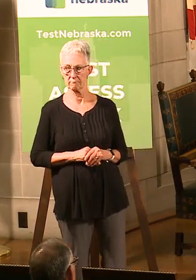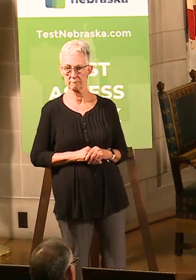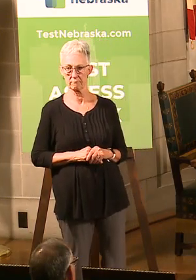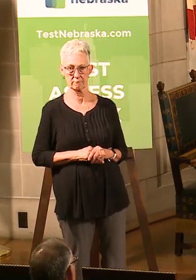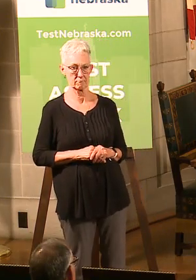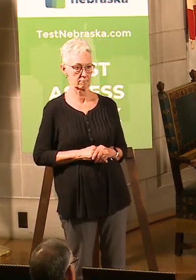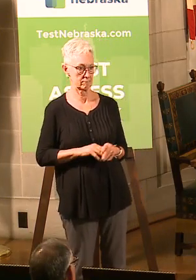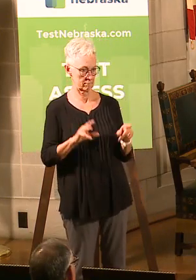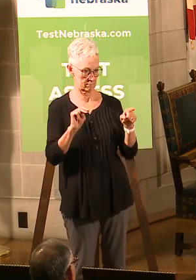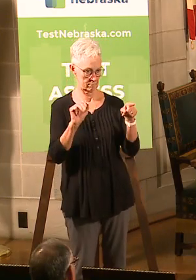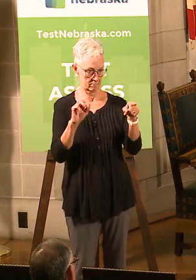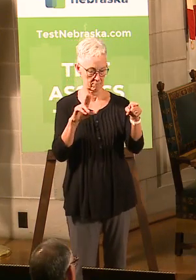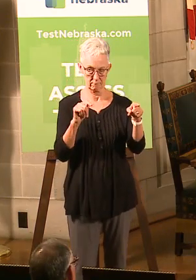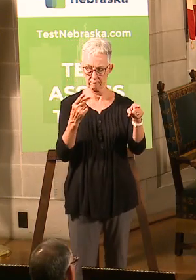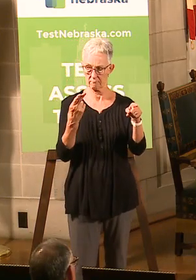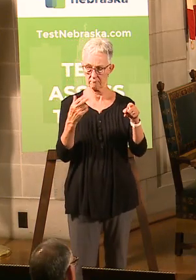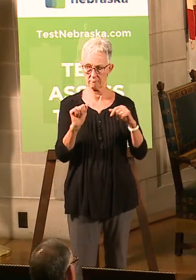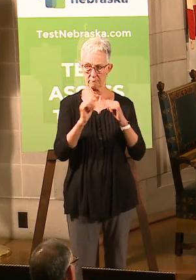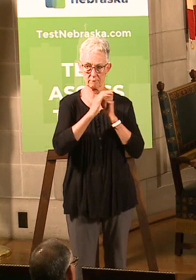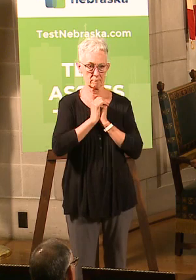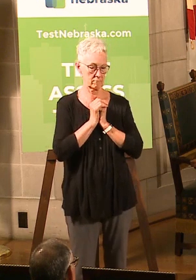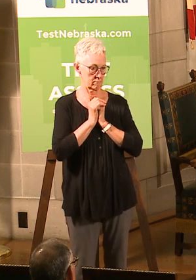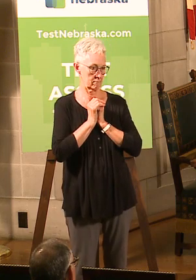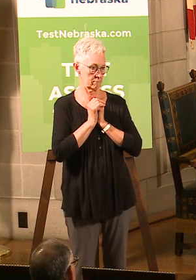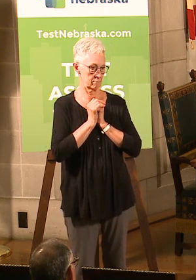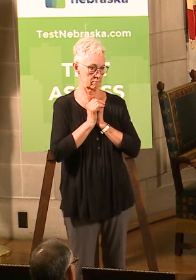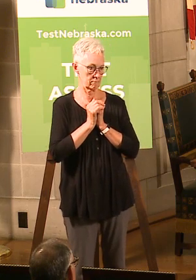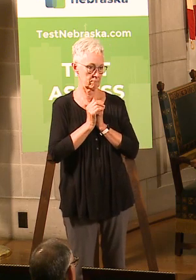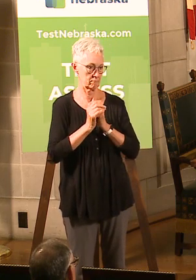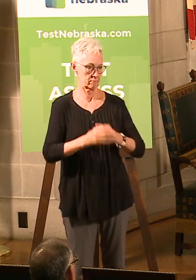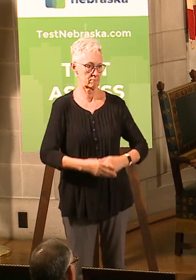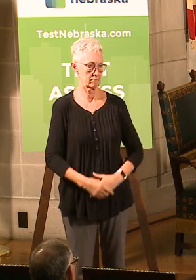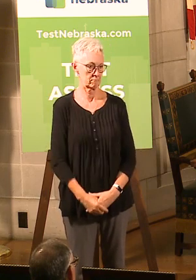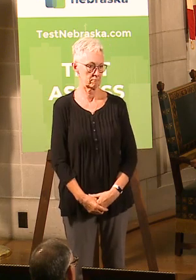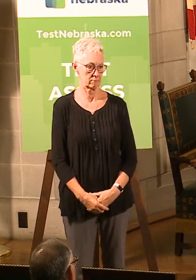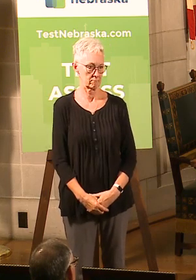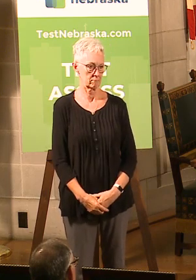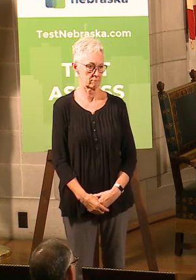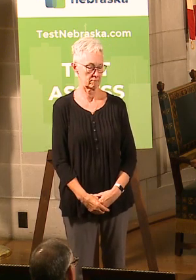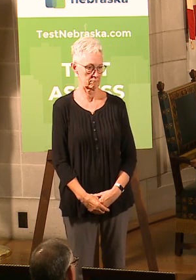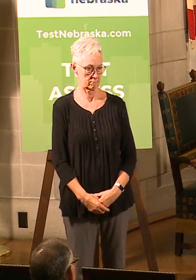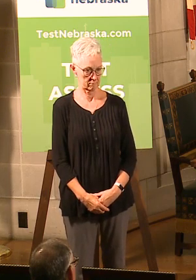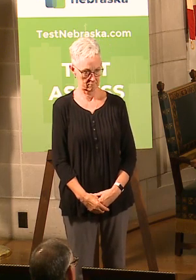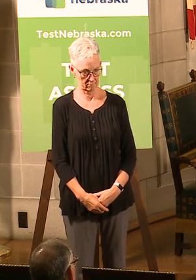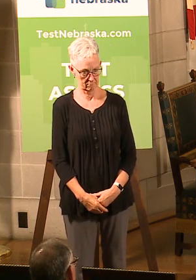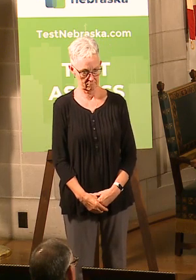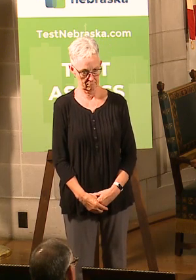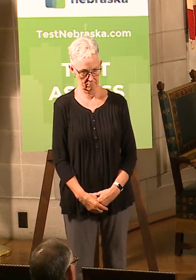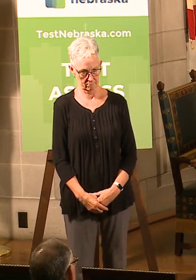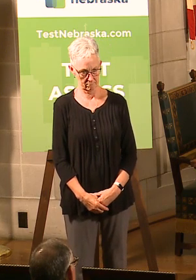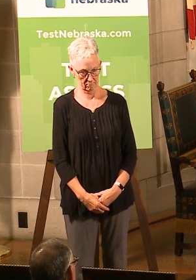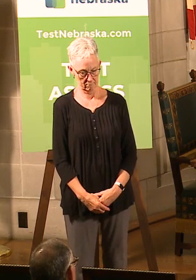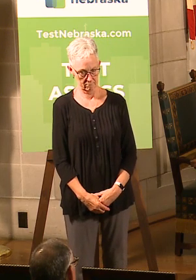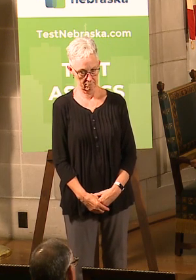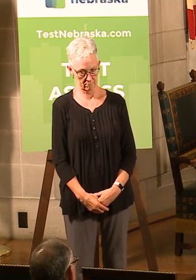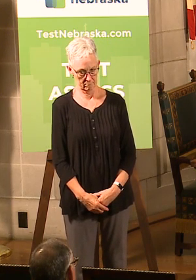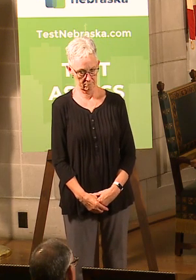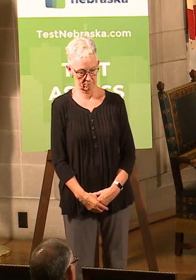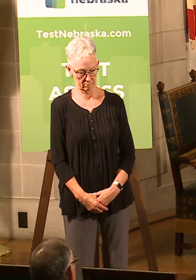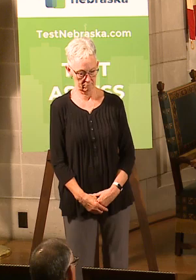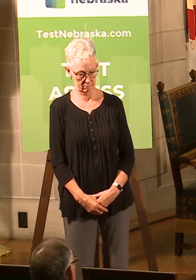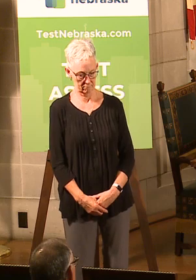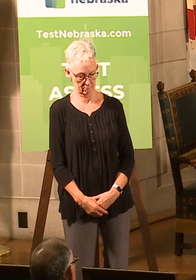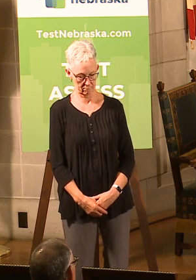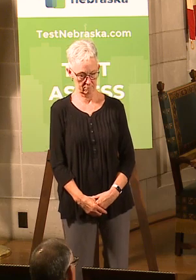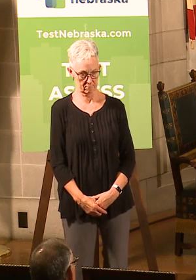Yes, Martha. Governor, on the survey of the meatpacking workers, you're saying that